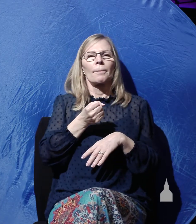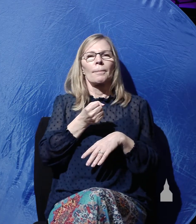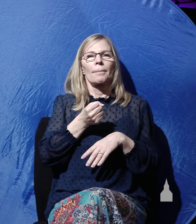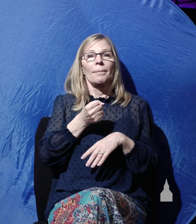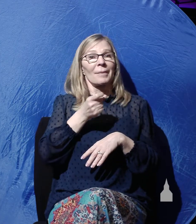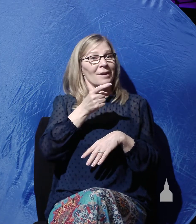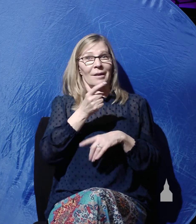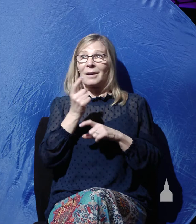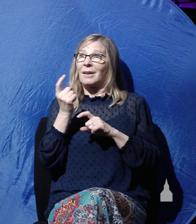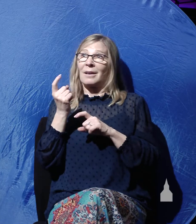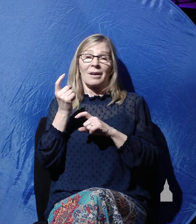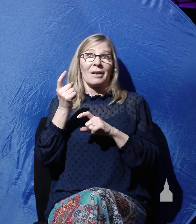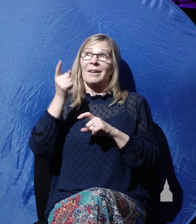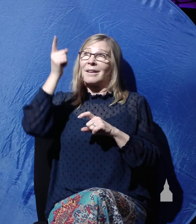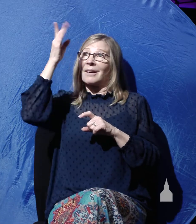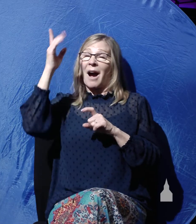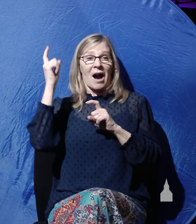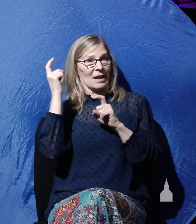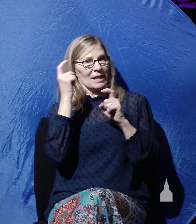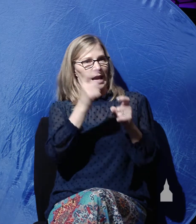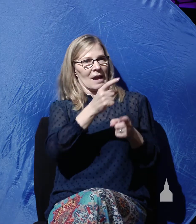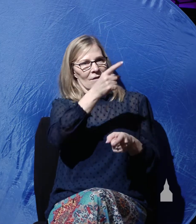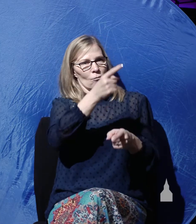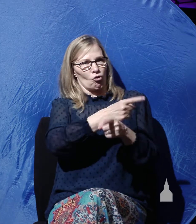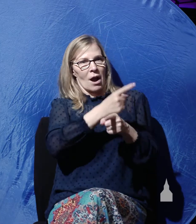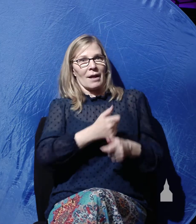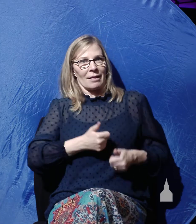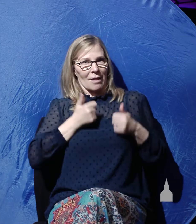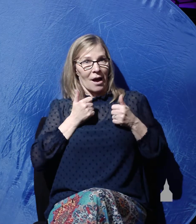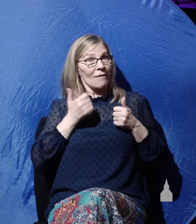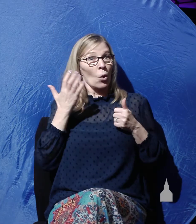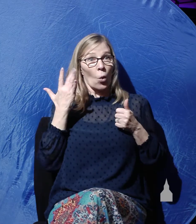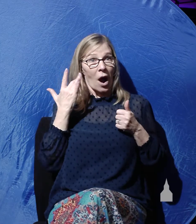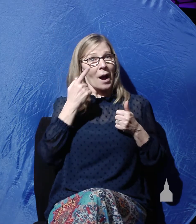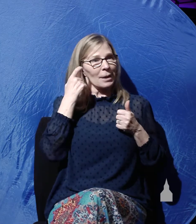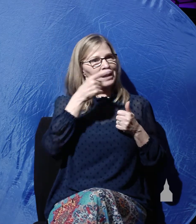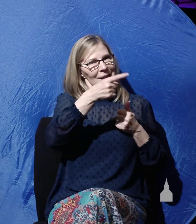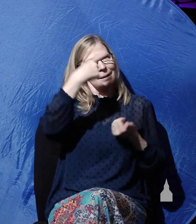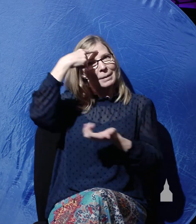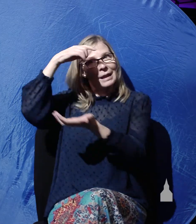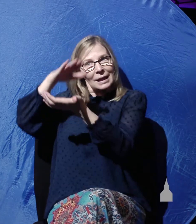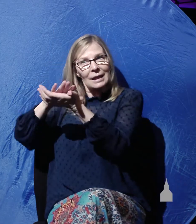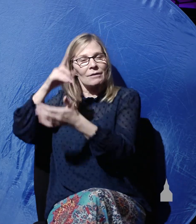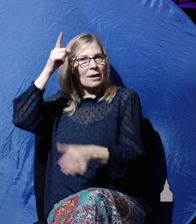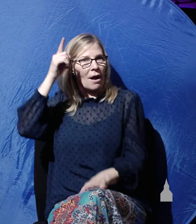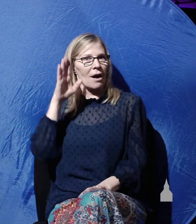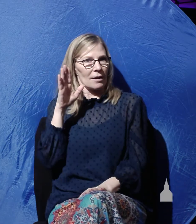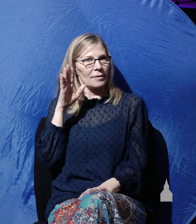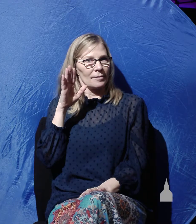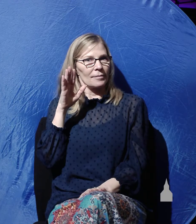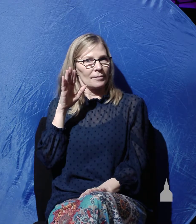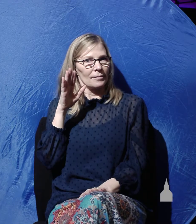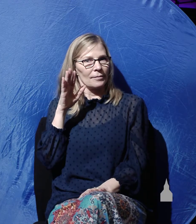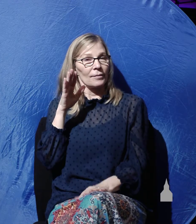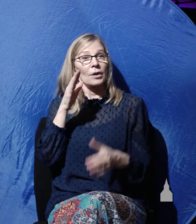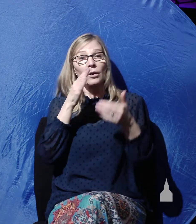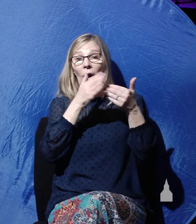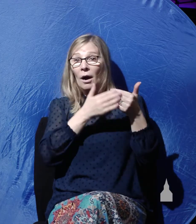divine righteousness because he believed God. Paul says that those then who believe in